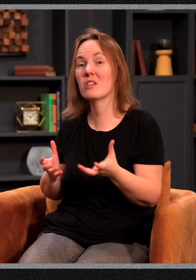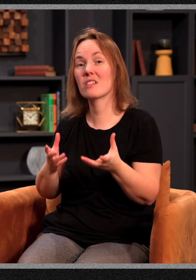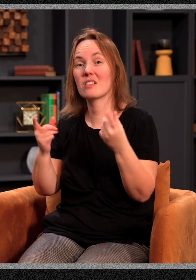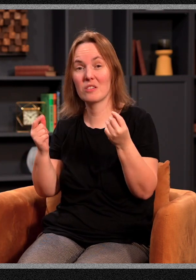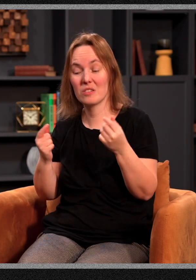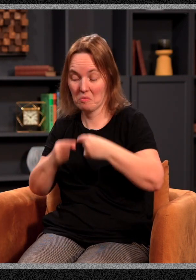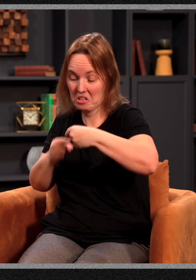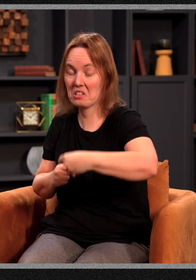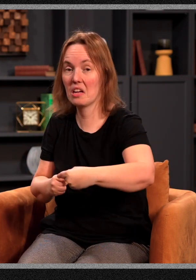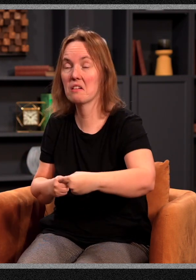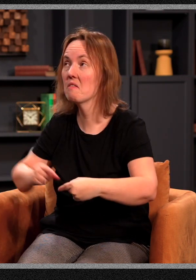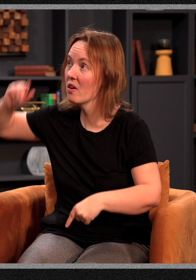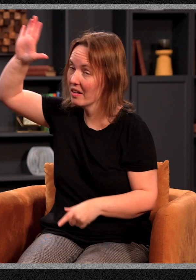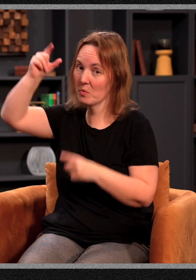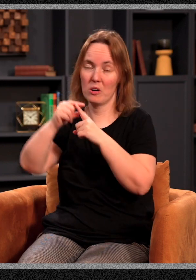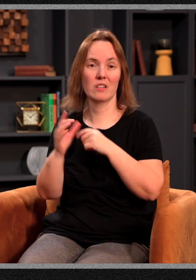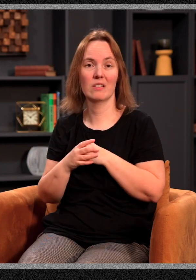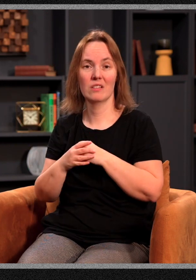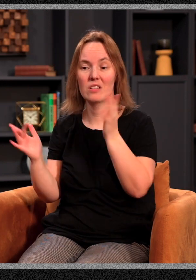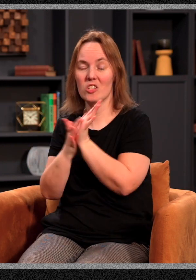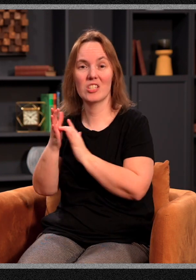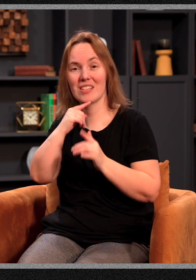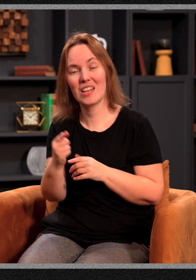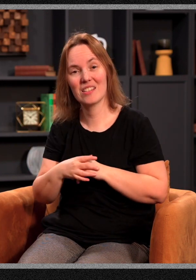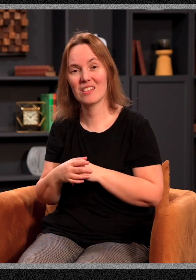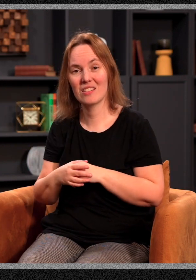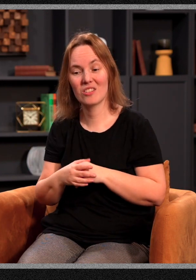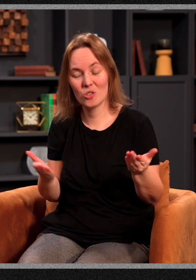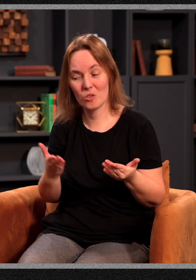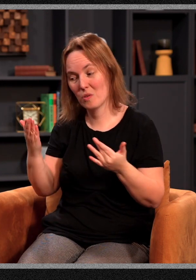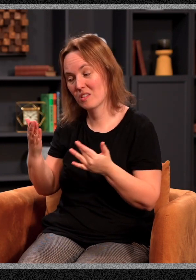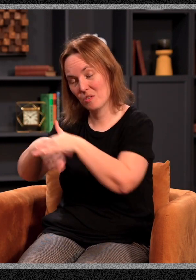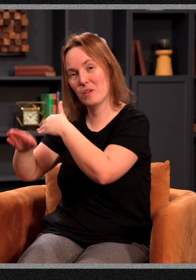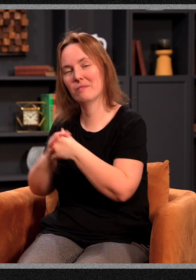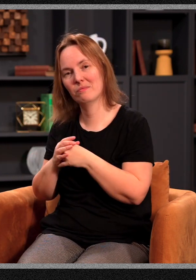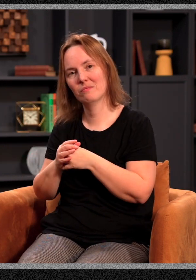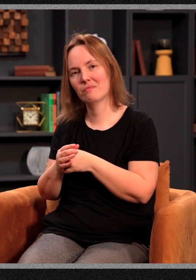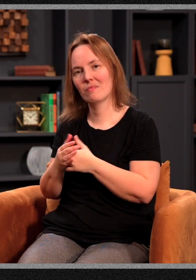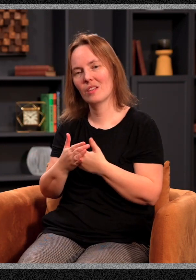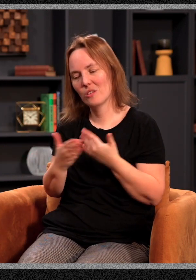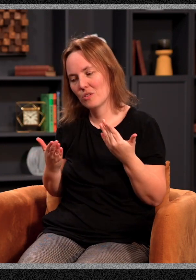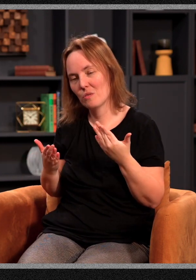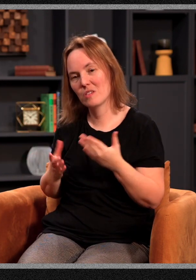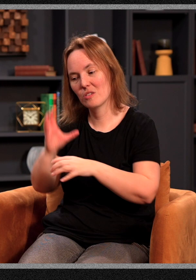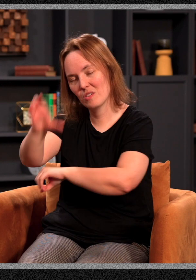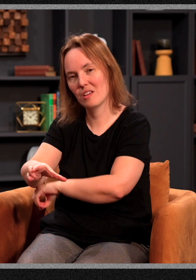So I am going to contend for his word. Jesus says, those are the ones who break in. Those are the ones who lay hold.